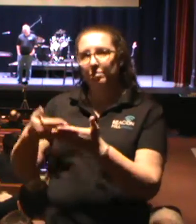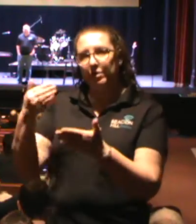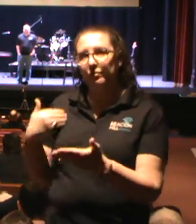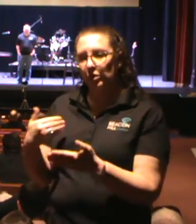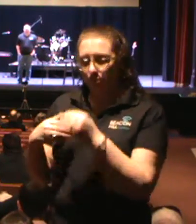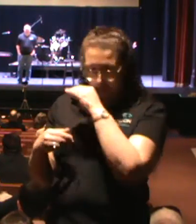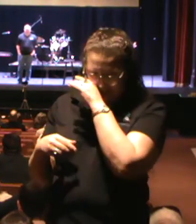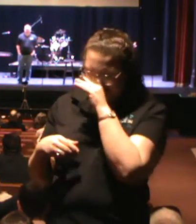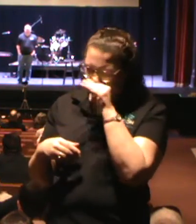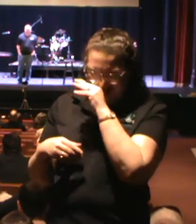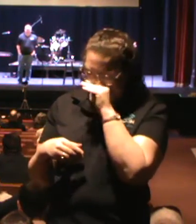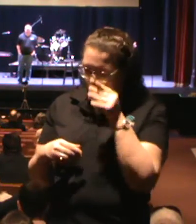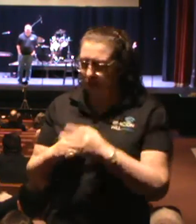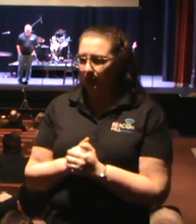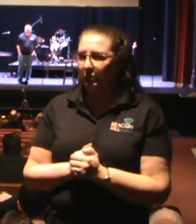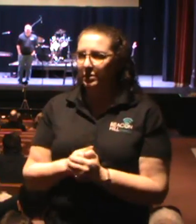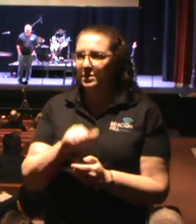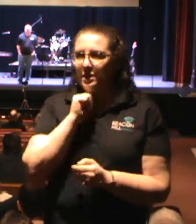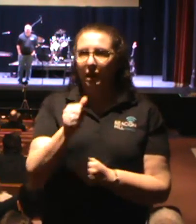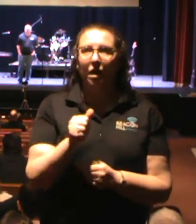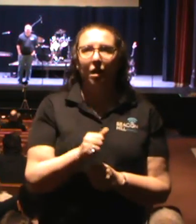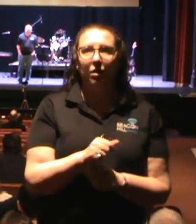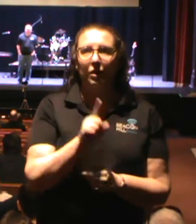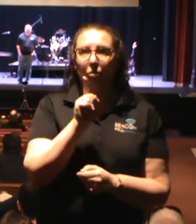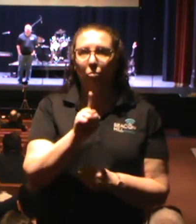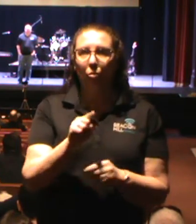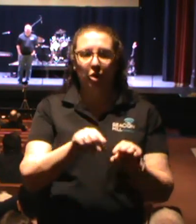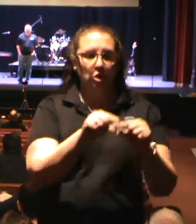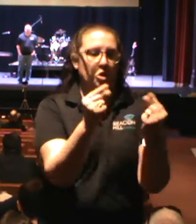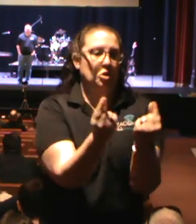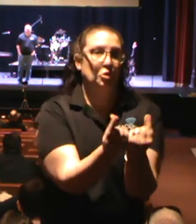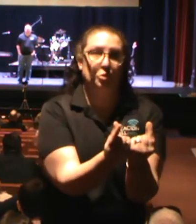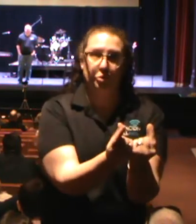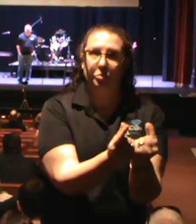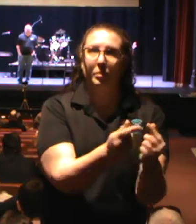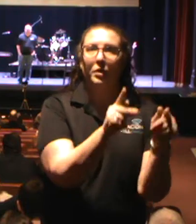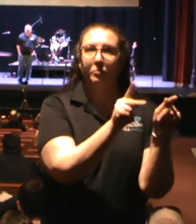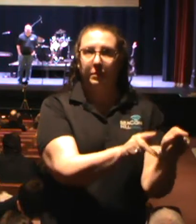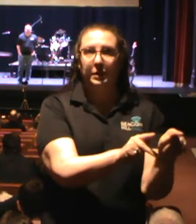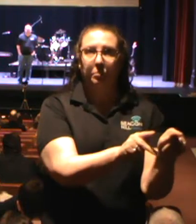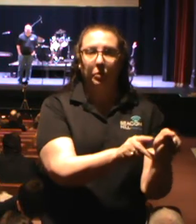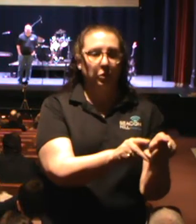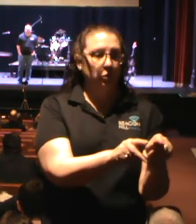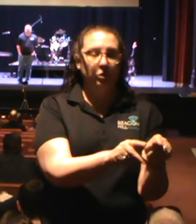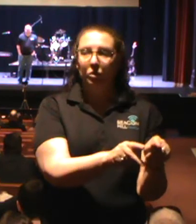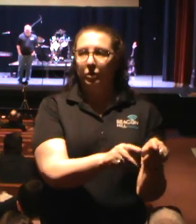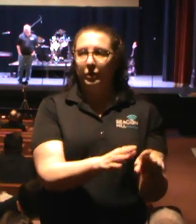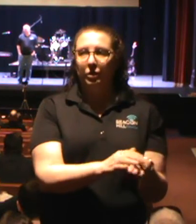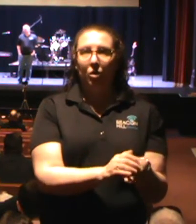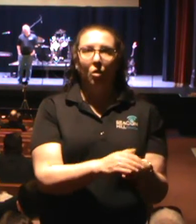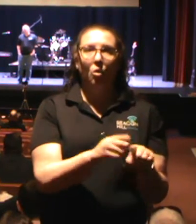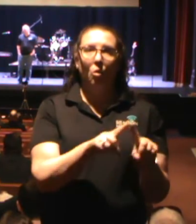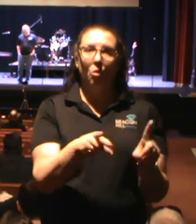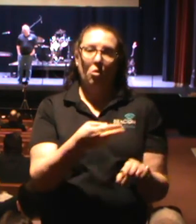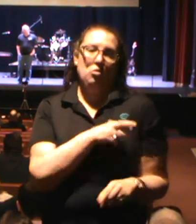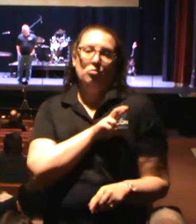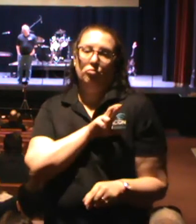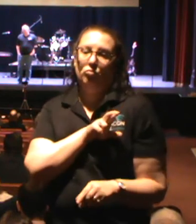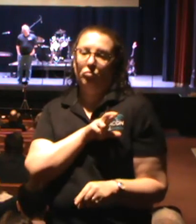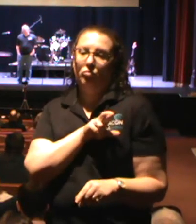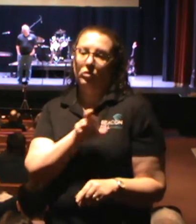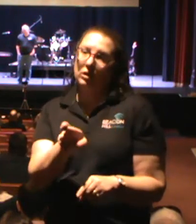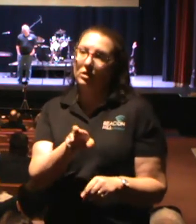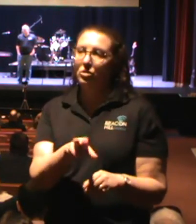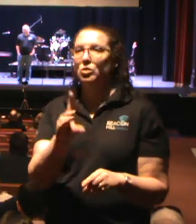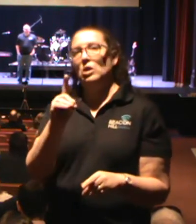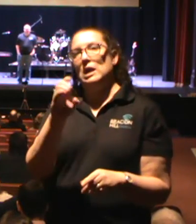Pentecostals are not going to be the only people in heaven. White people are not going to be the only people in heaven. Black people are not going to be the only